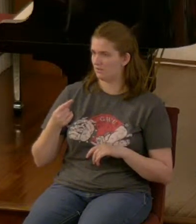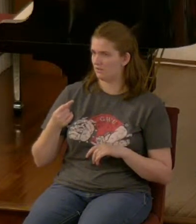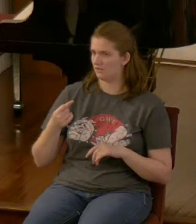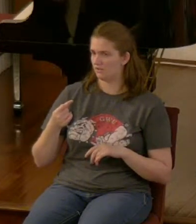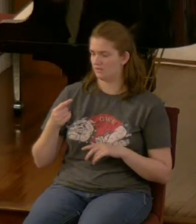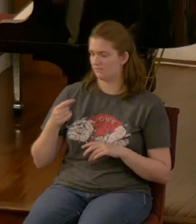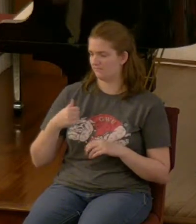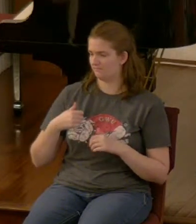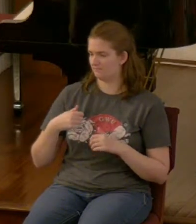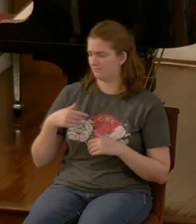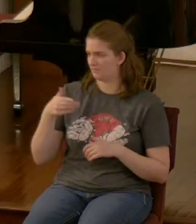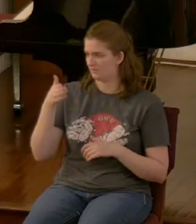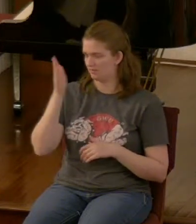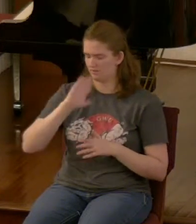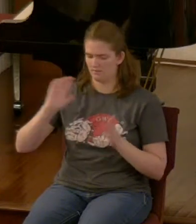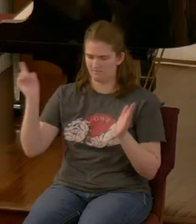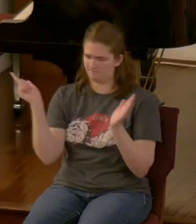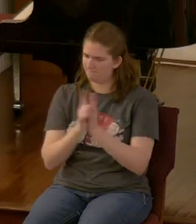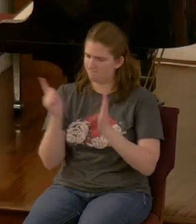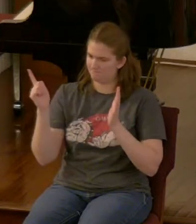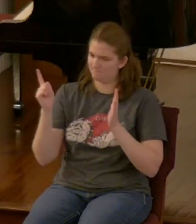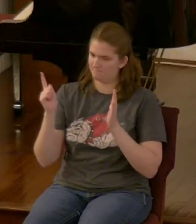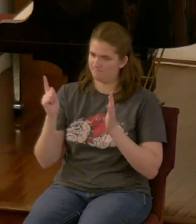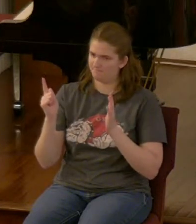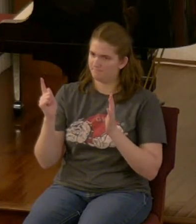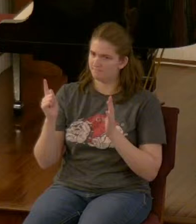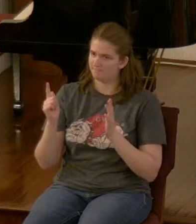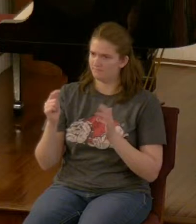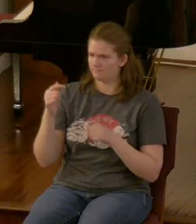him if you remember